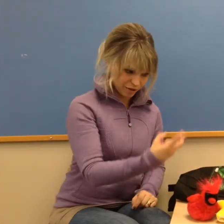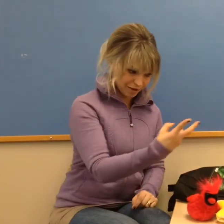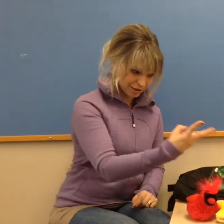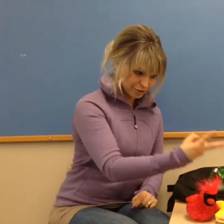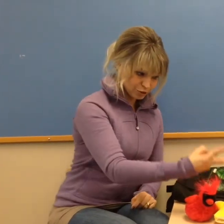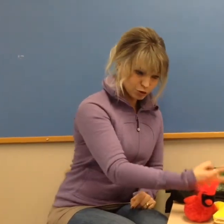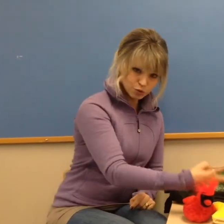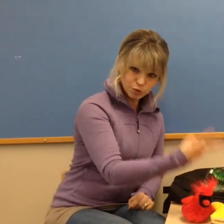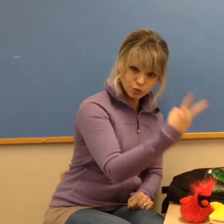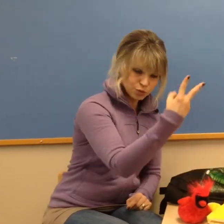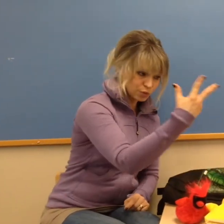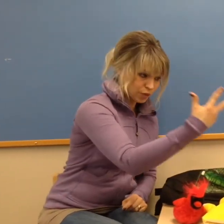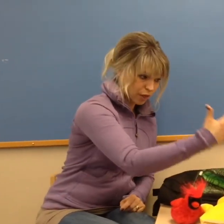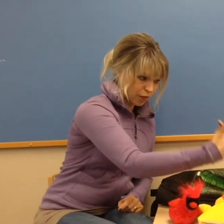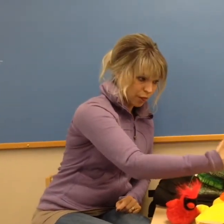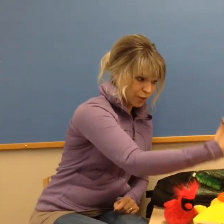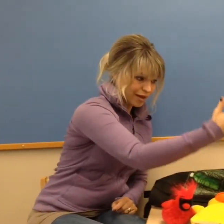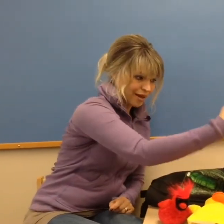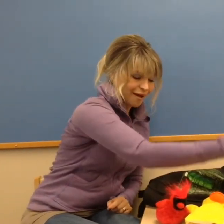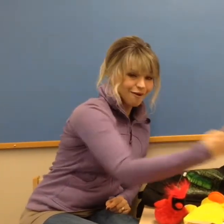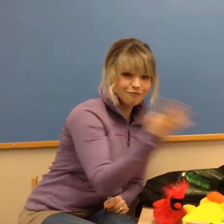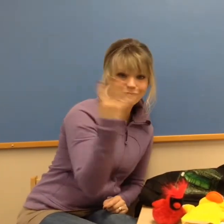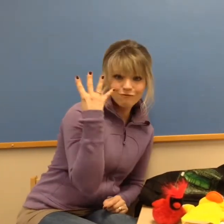One. Two. Three. Four.